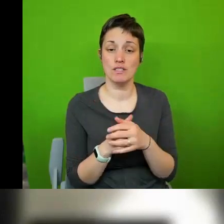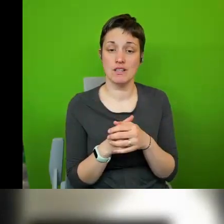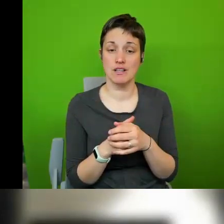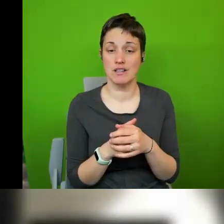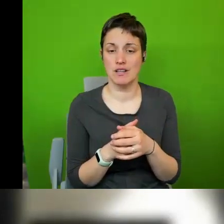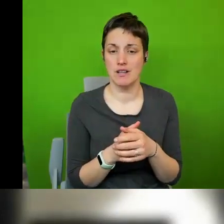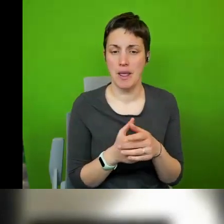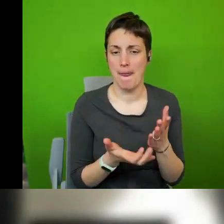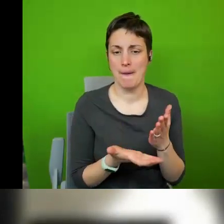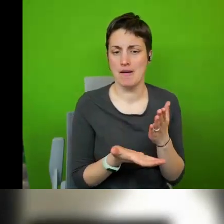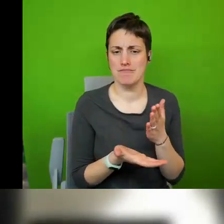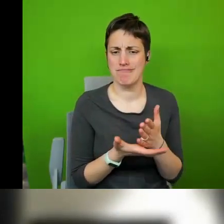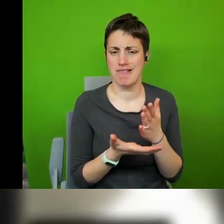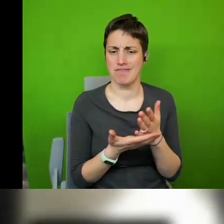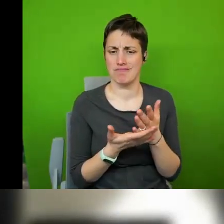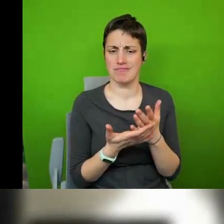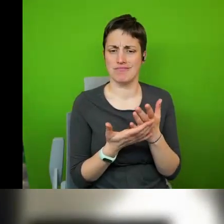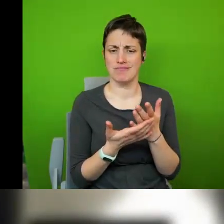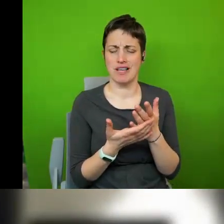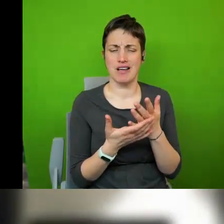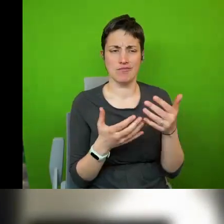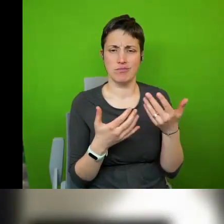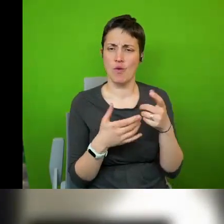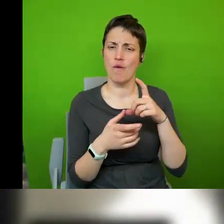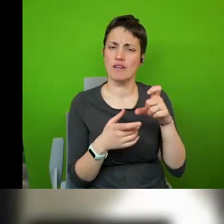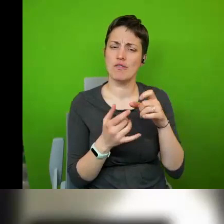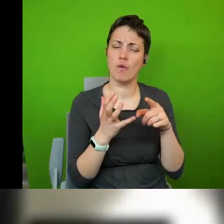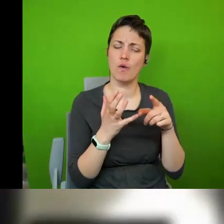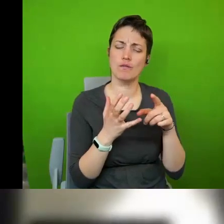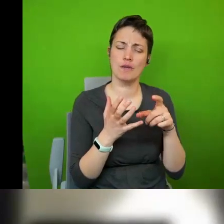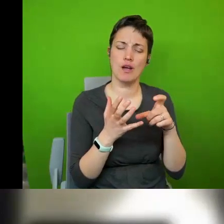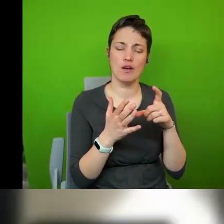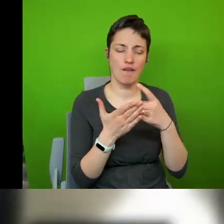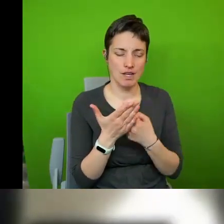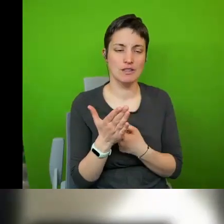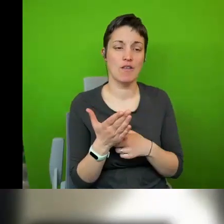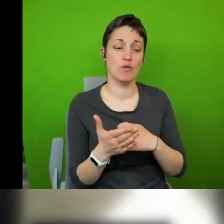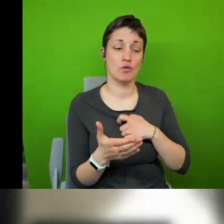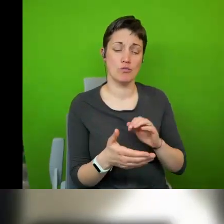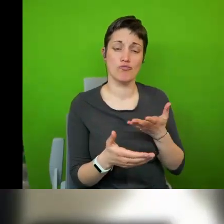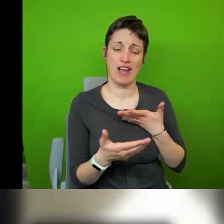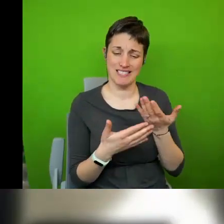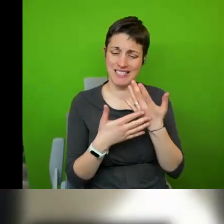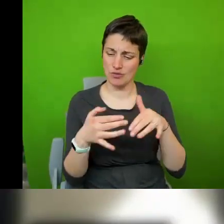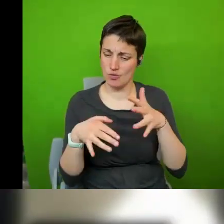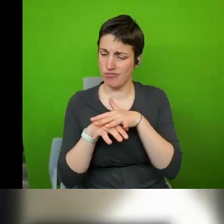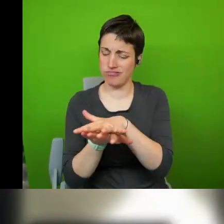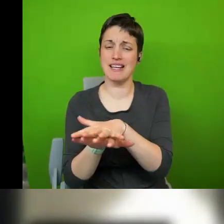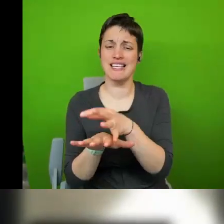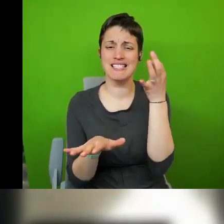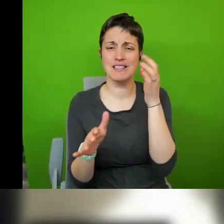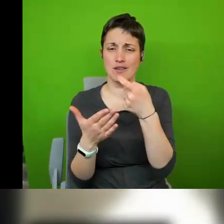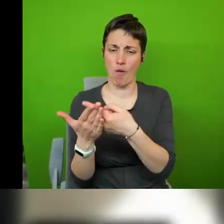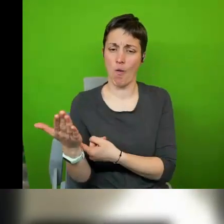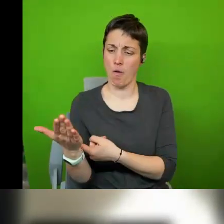its ordinances it does um so there is a robustness of some places that may be